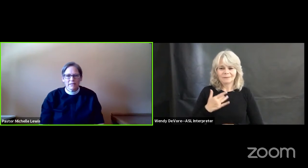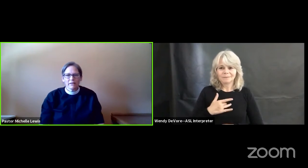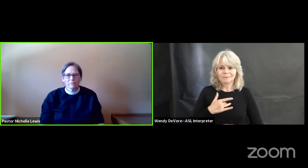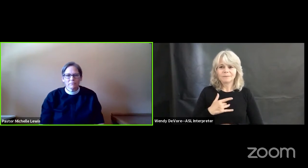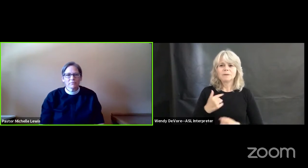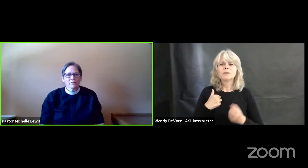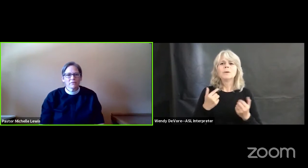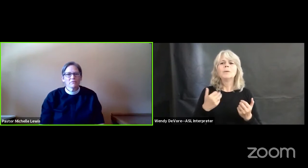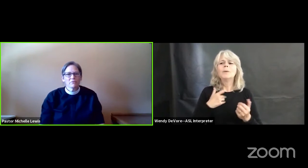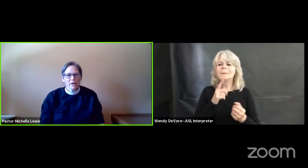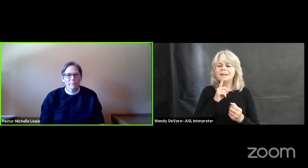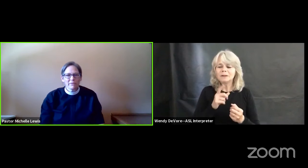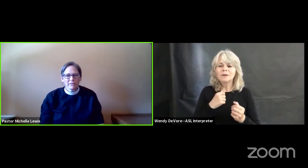for empathy